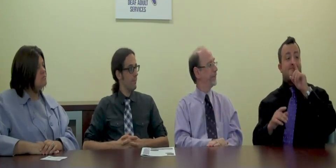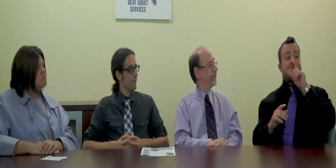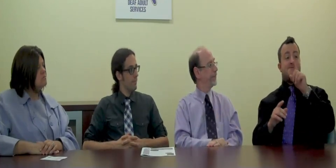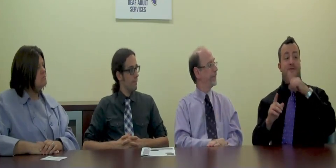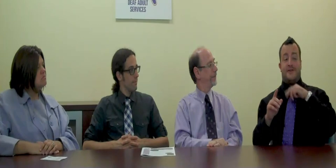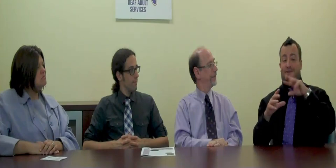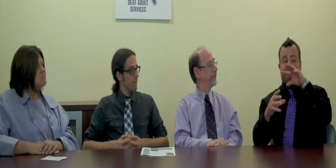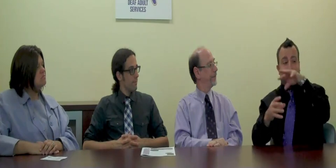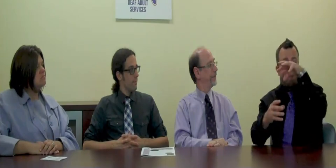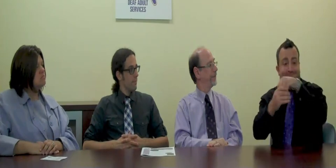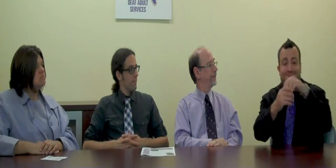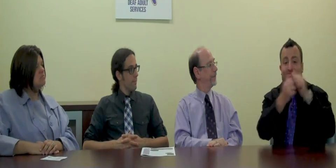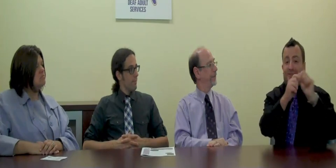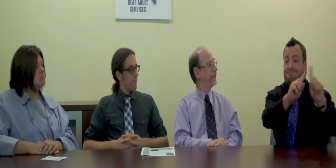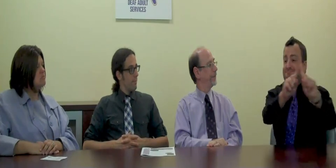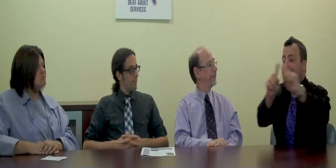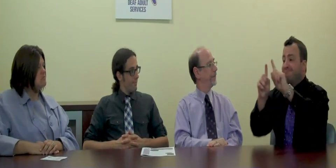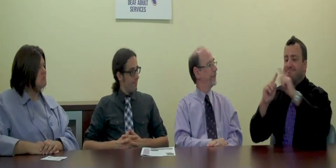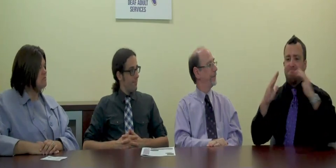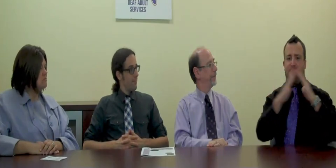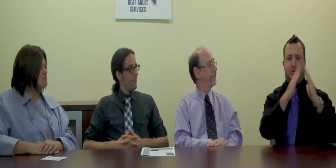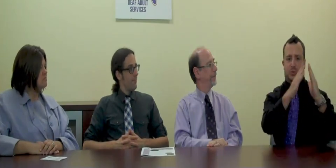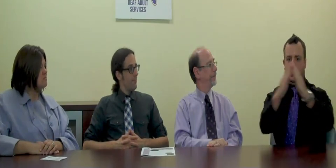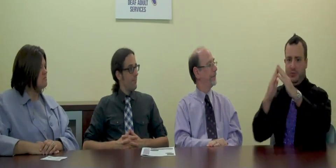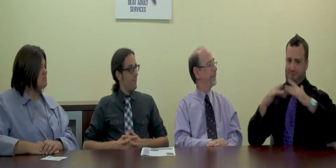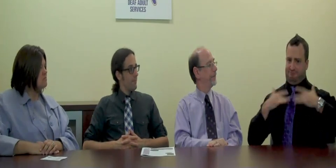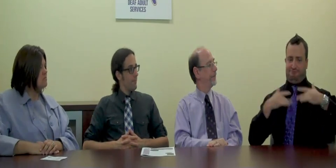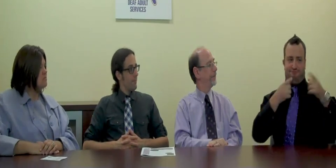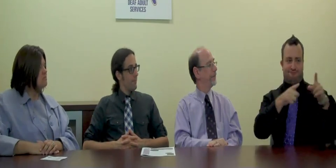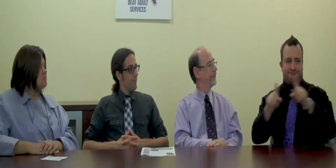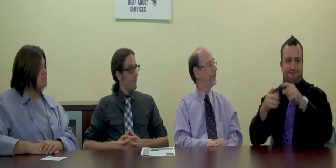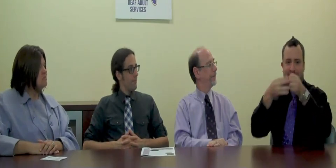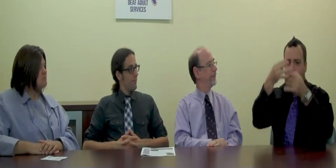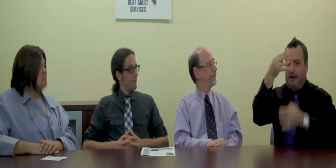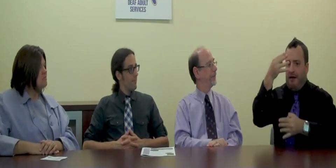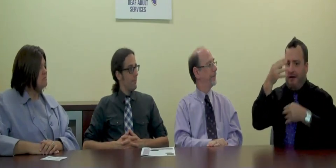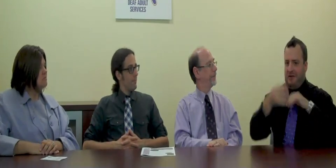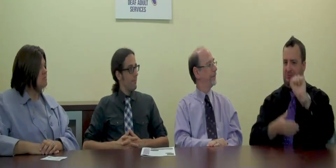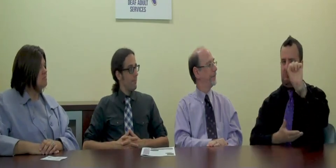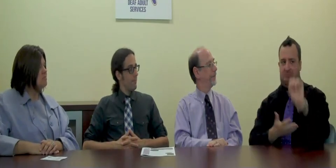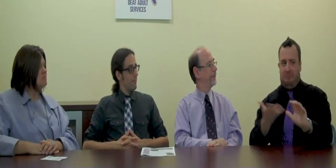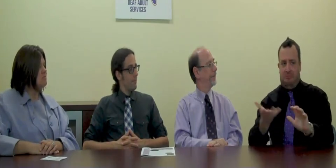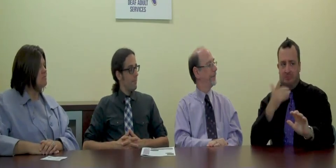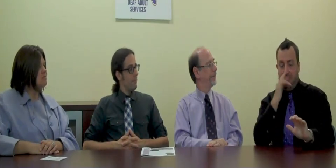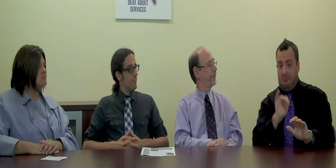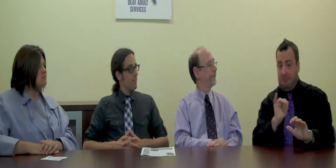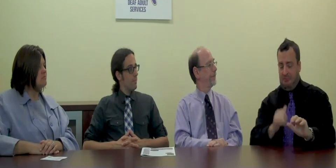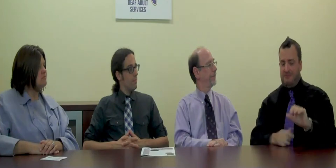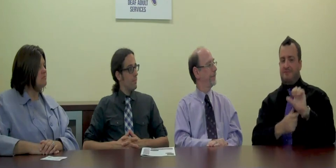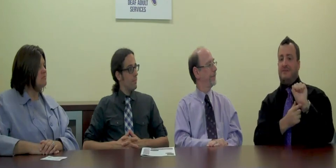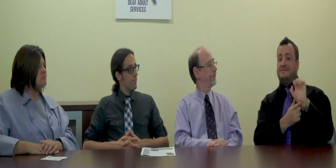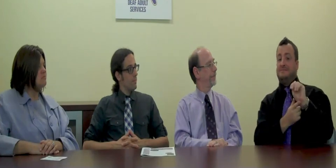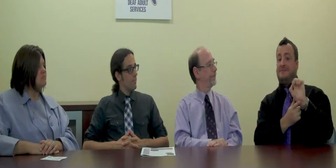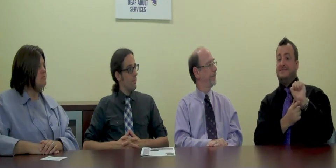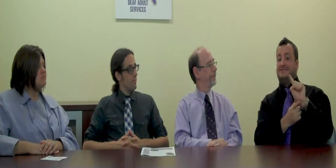This spring, we were involved in many community outreach activities, including the